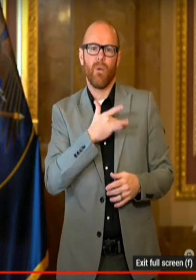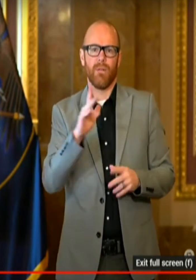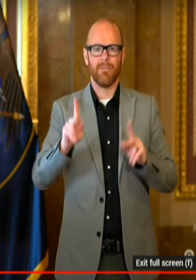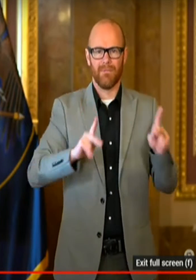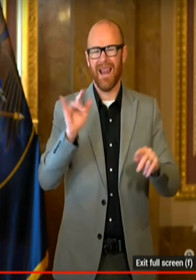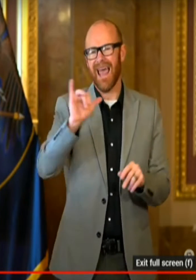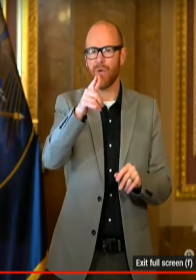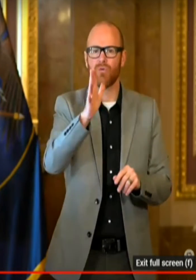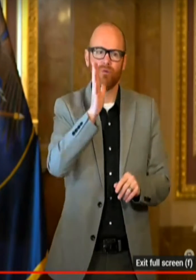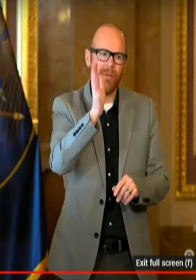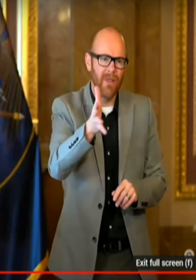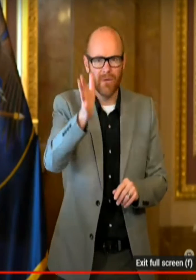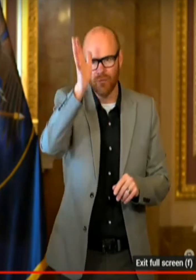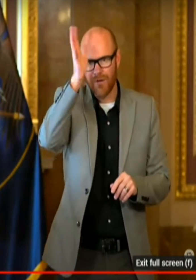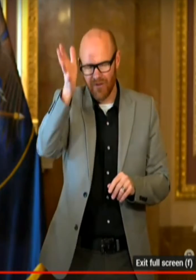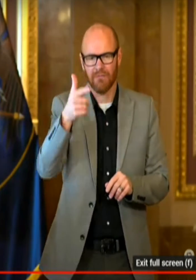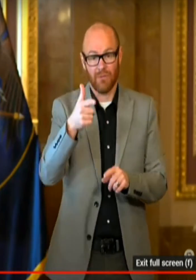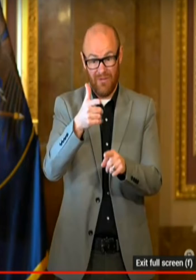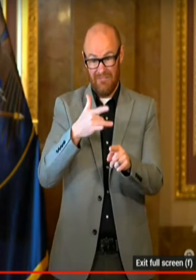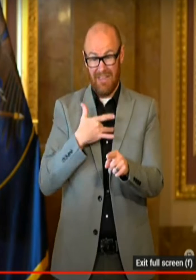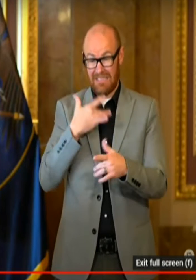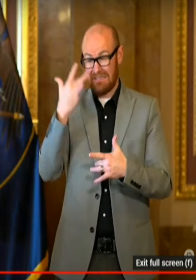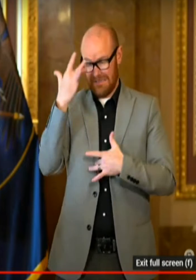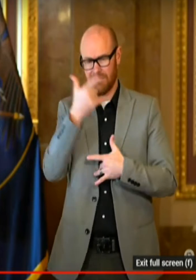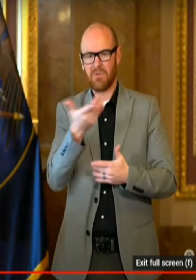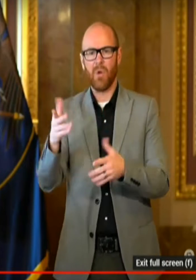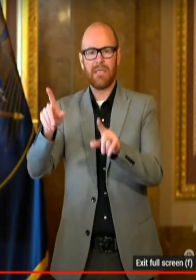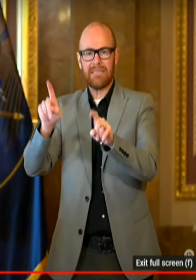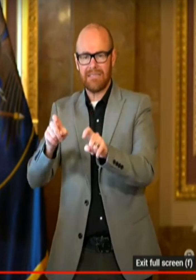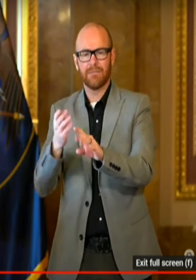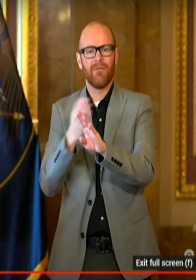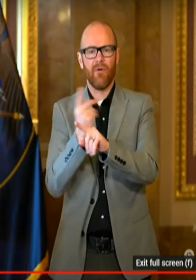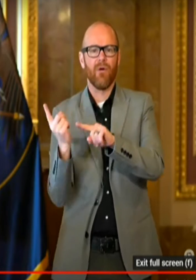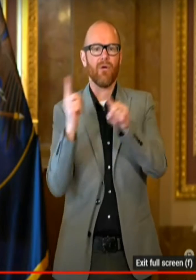you would feel more comfortable doing that, then you go get tested to before you do that.